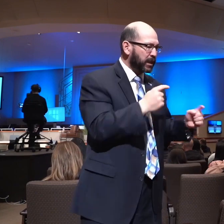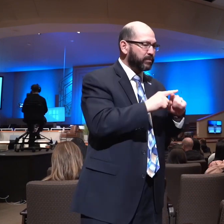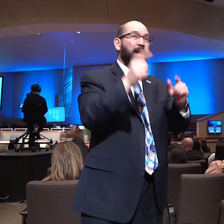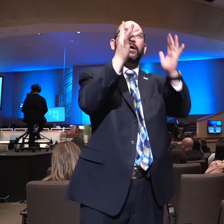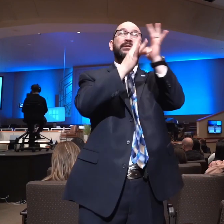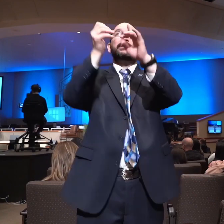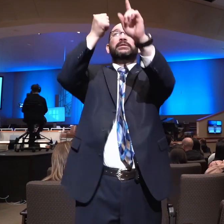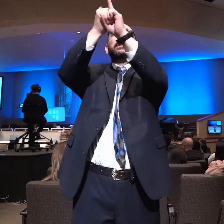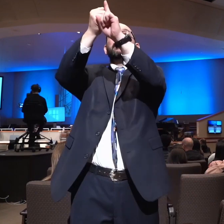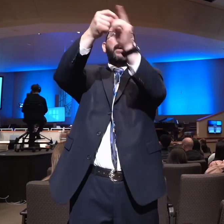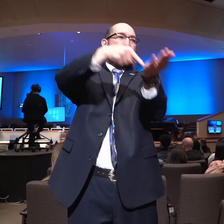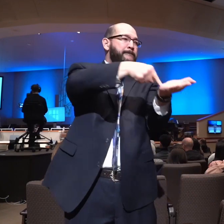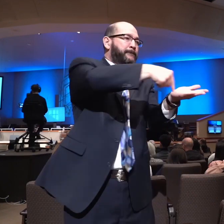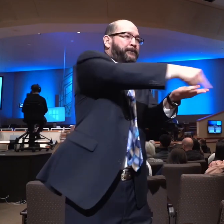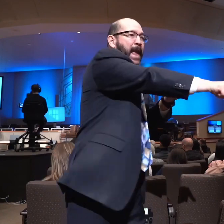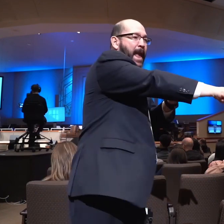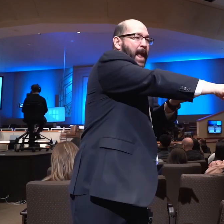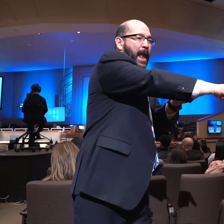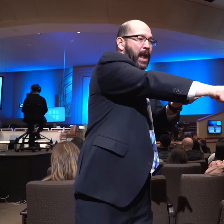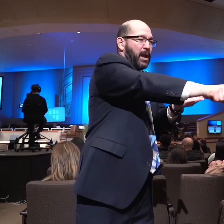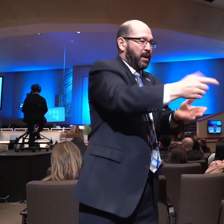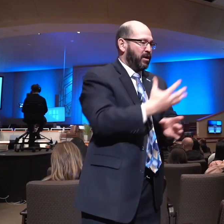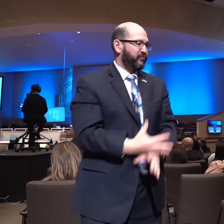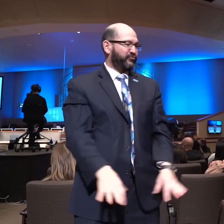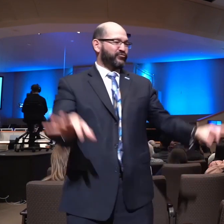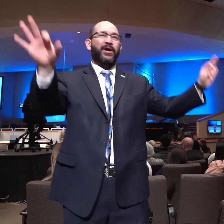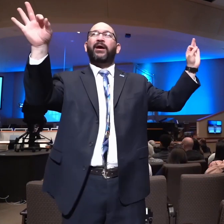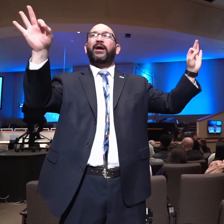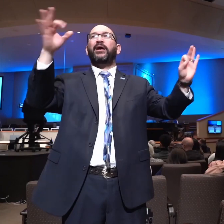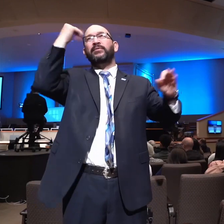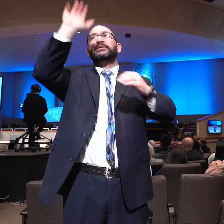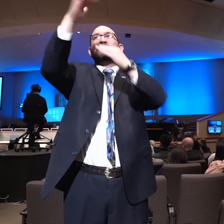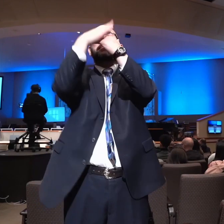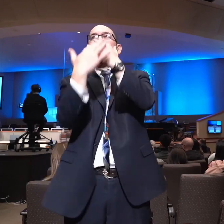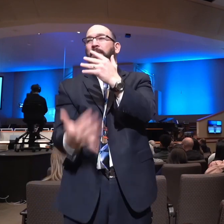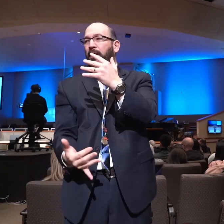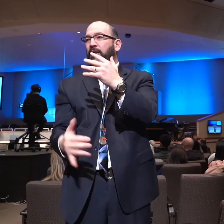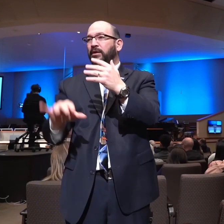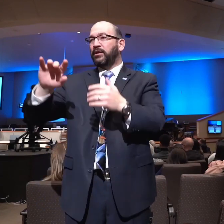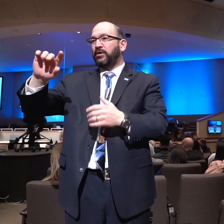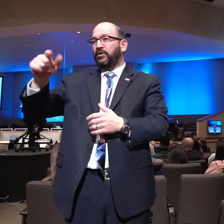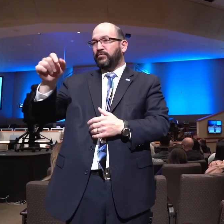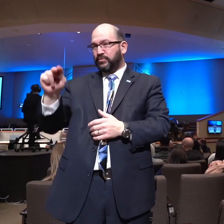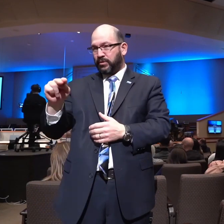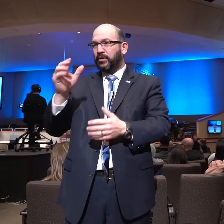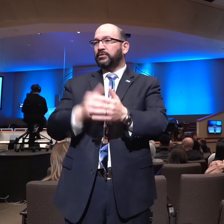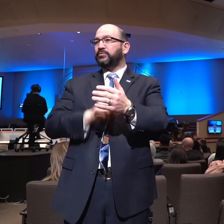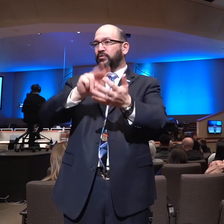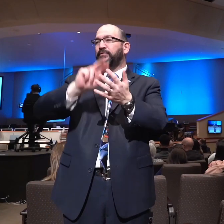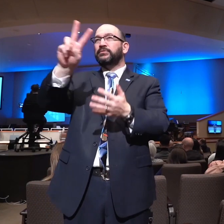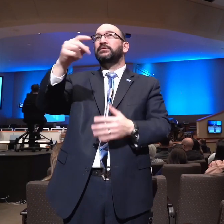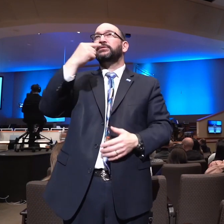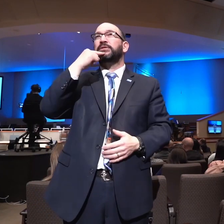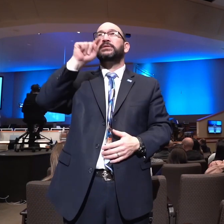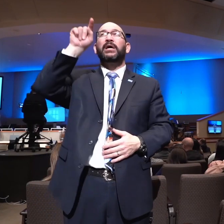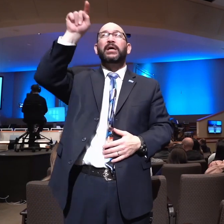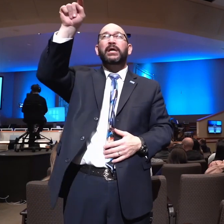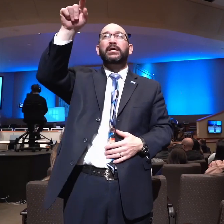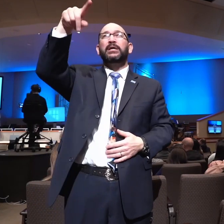Christ paid the ransom when He shed His blood. 1 John 2 and 2. And He is the propitiation. He is the